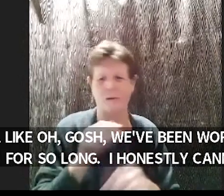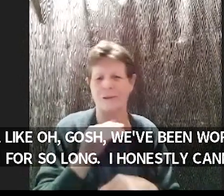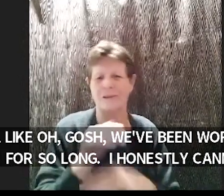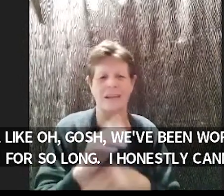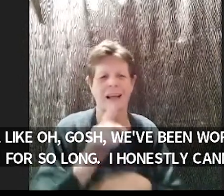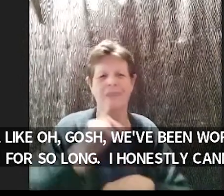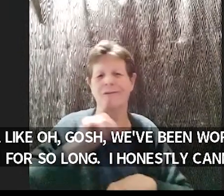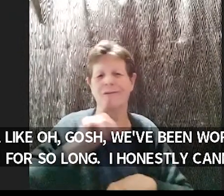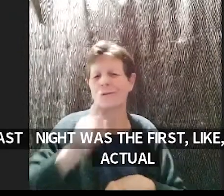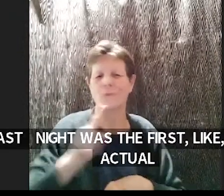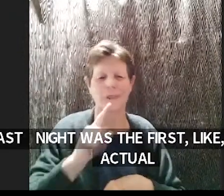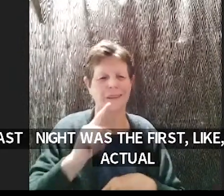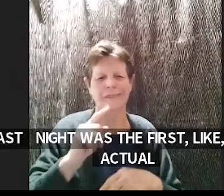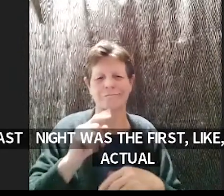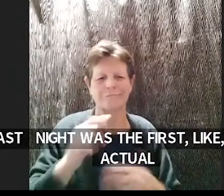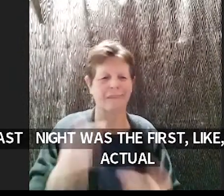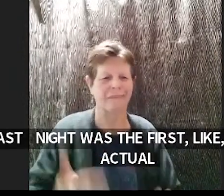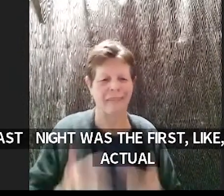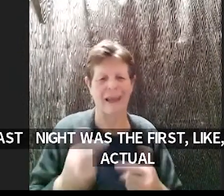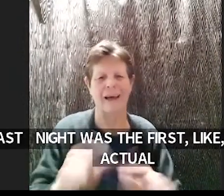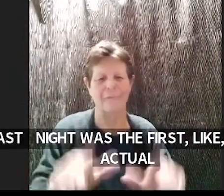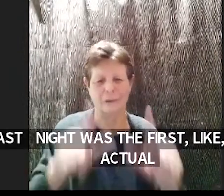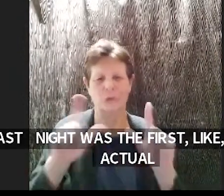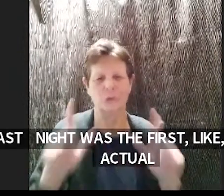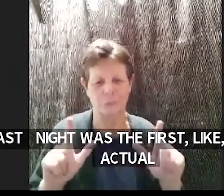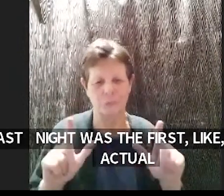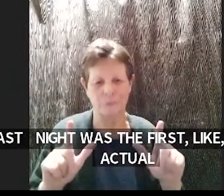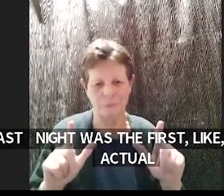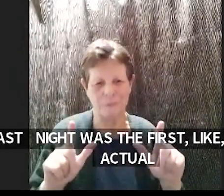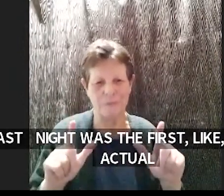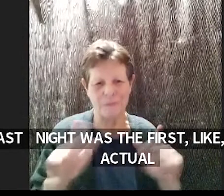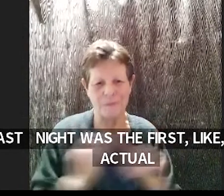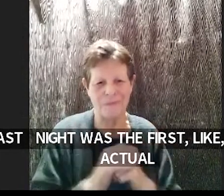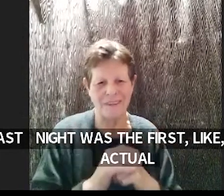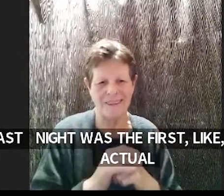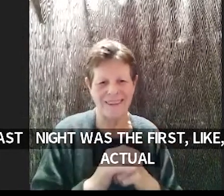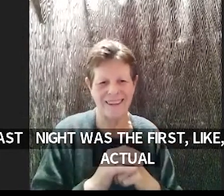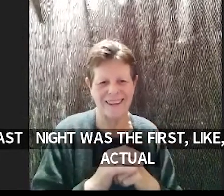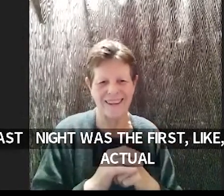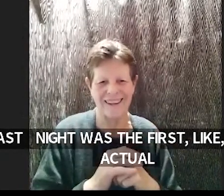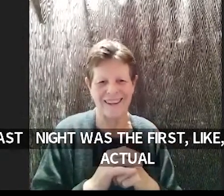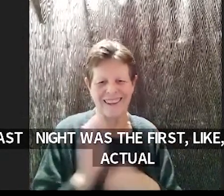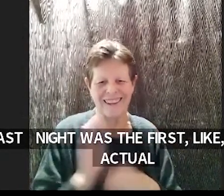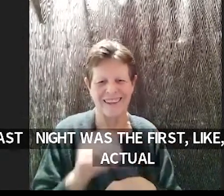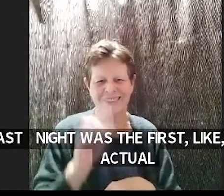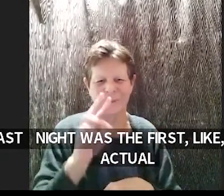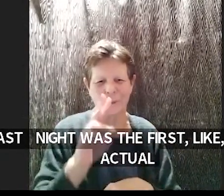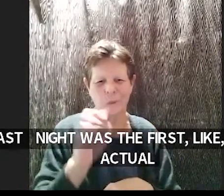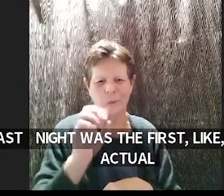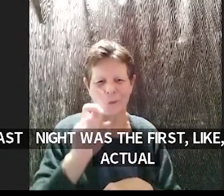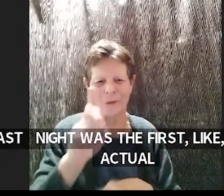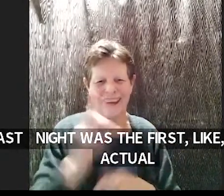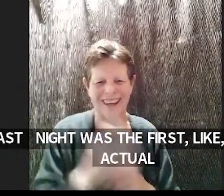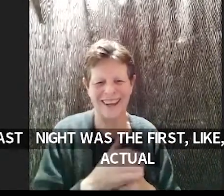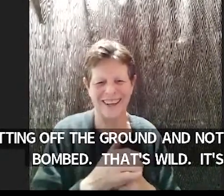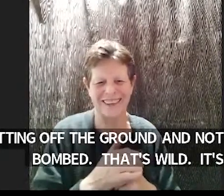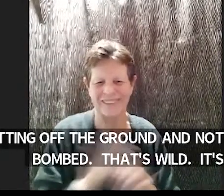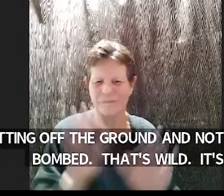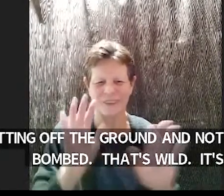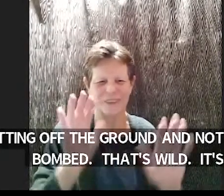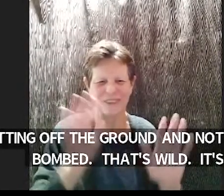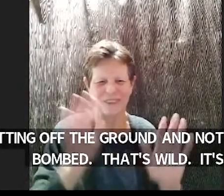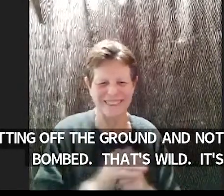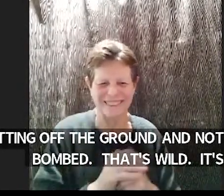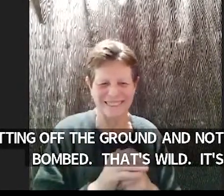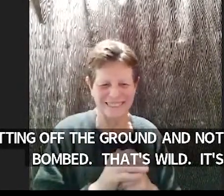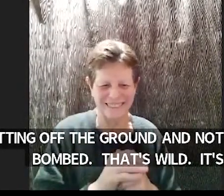and not having zoom bombed but no yeah no that's that's wild um it's been great getting to know you yeah i